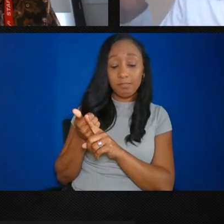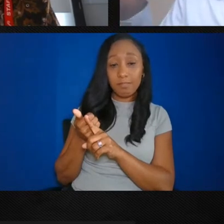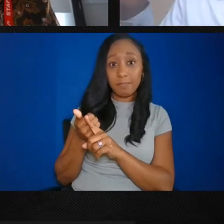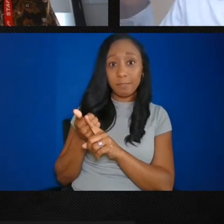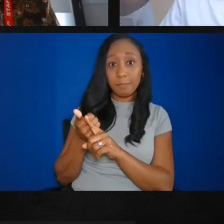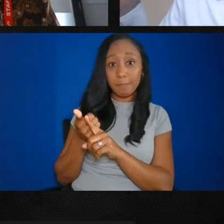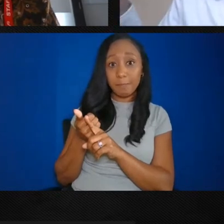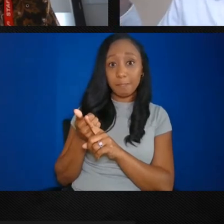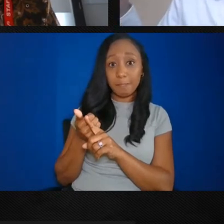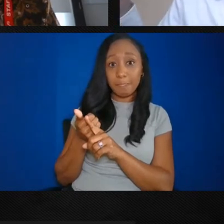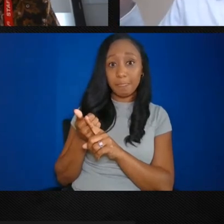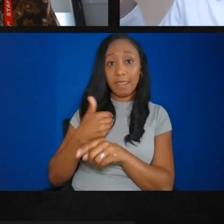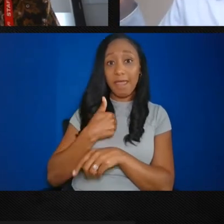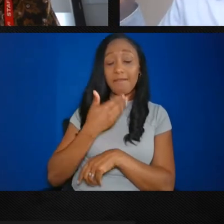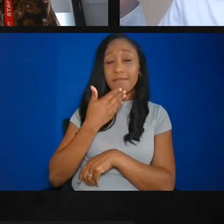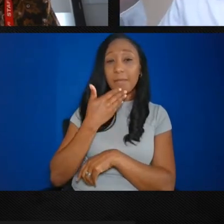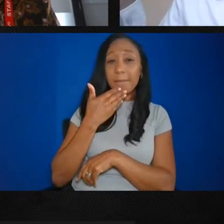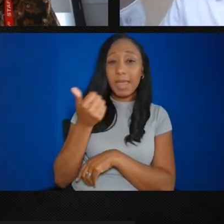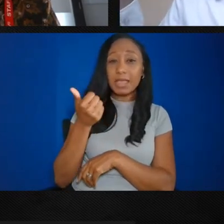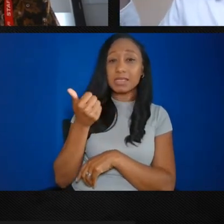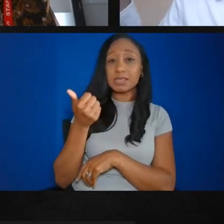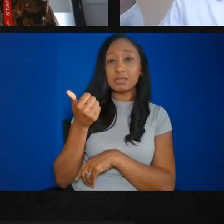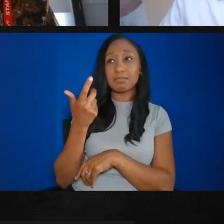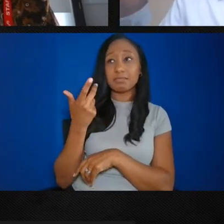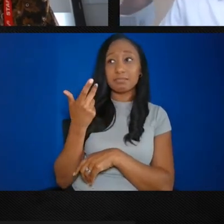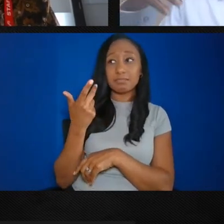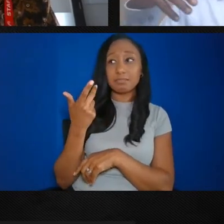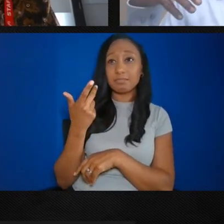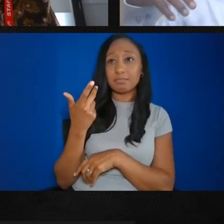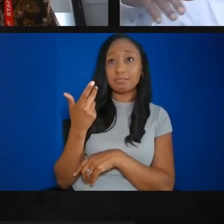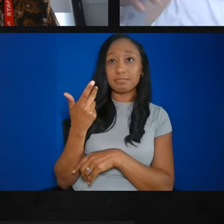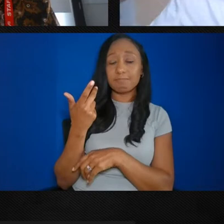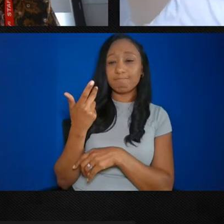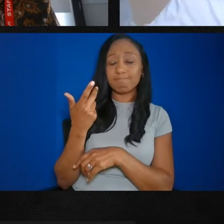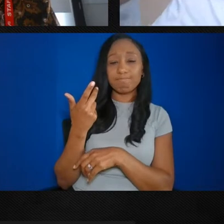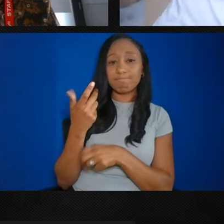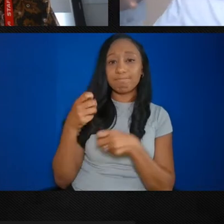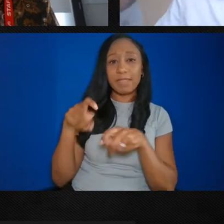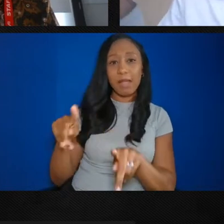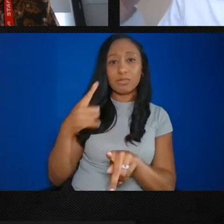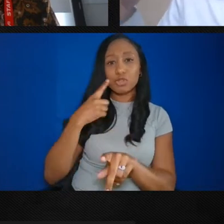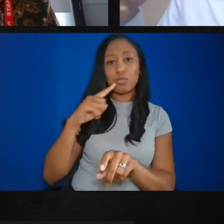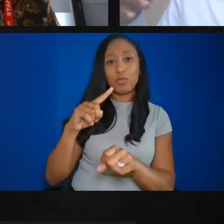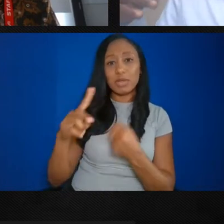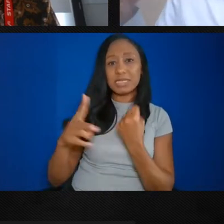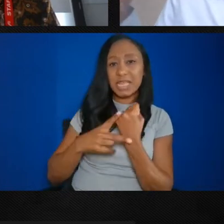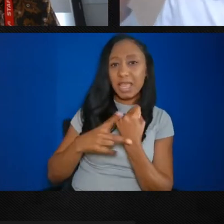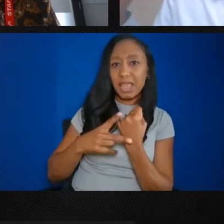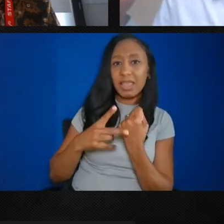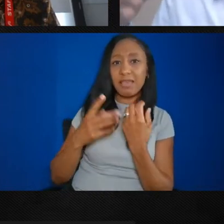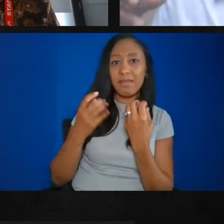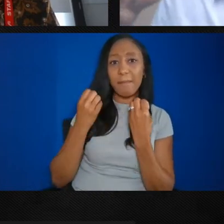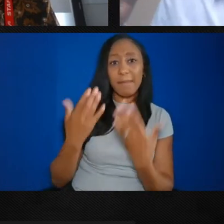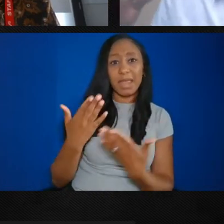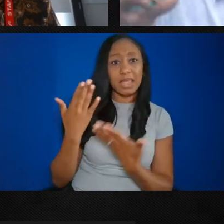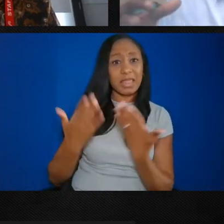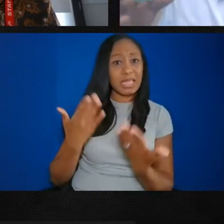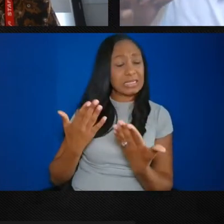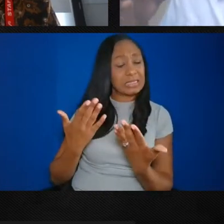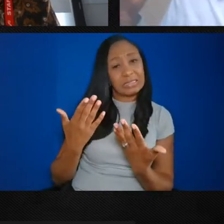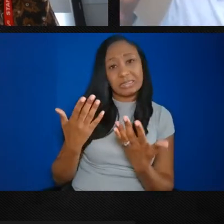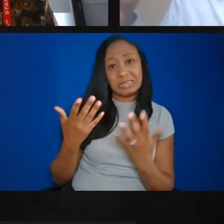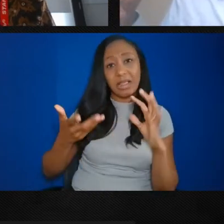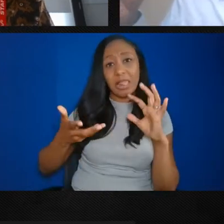best practices with conservation science. Our stuff was not in humidifier, typically